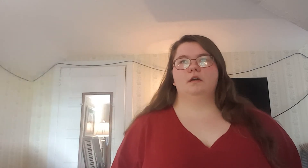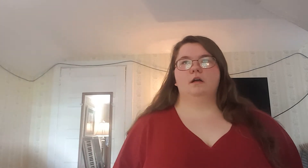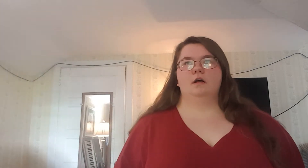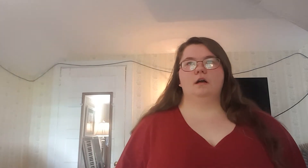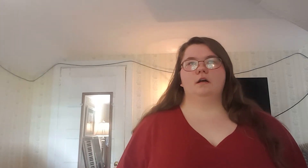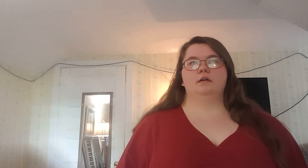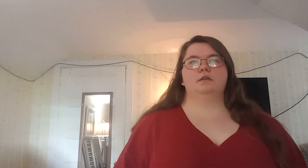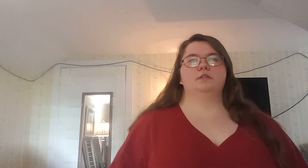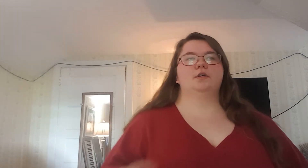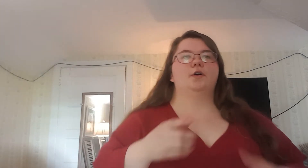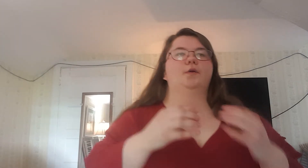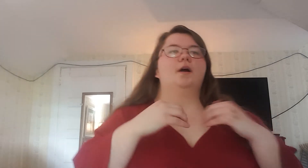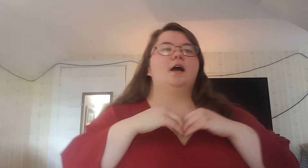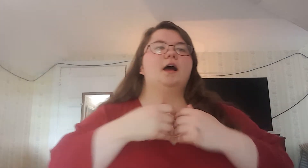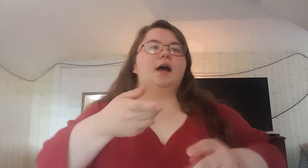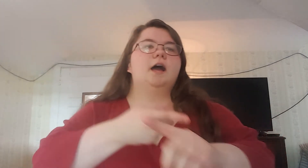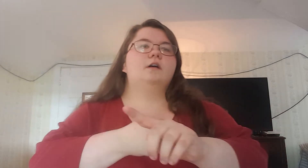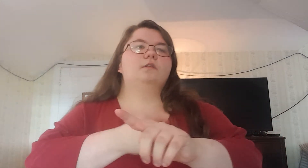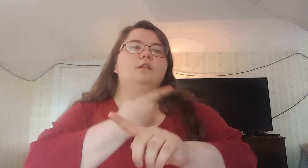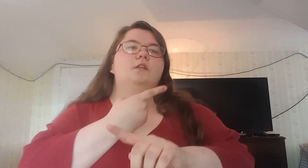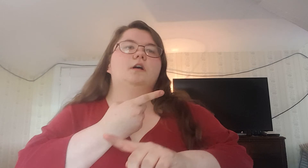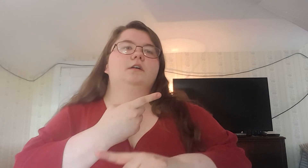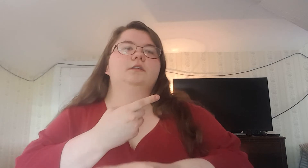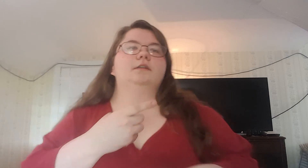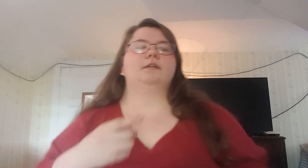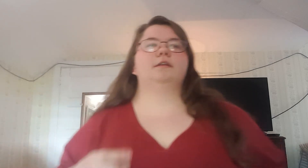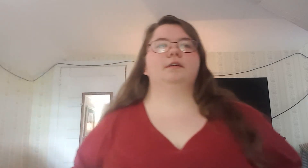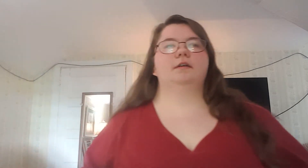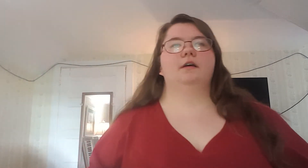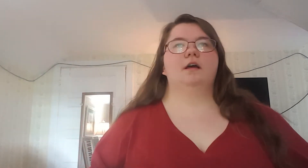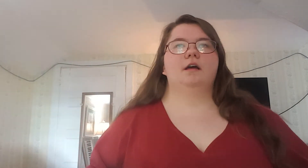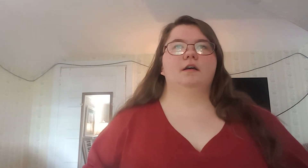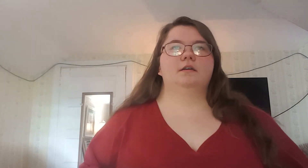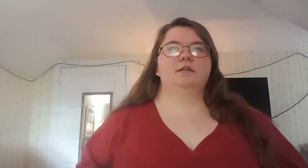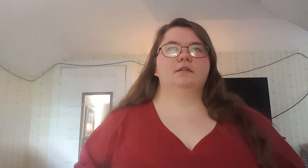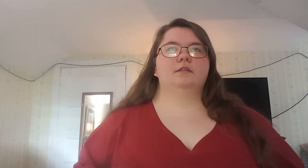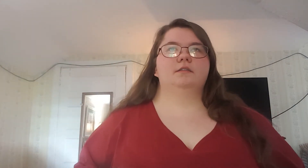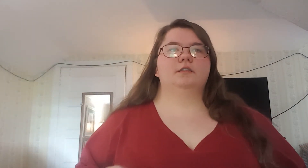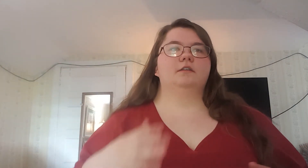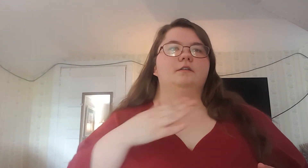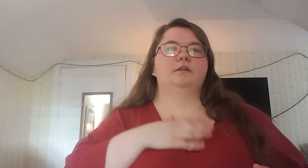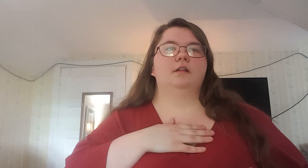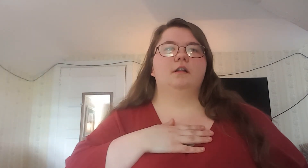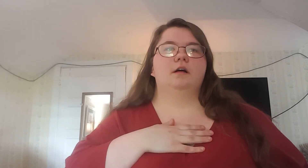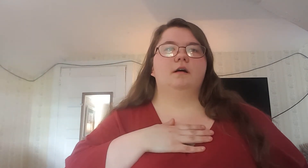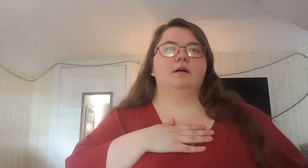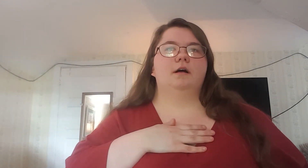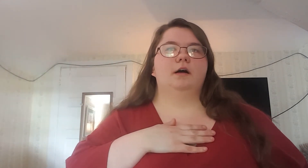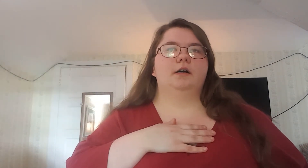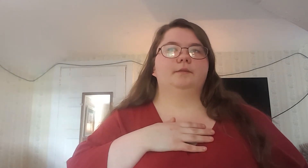So, how long till, um,